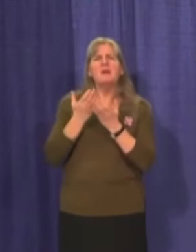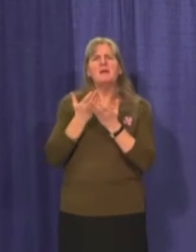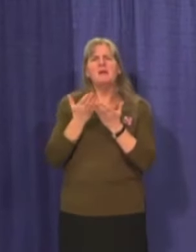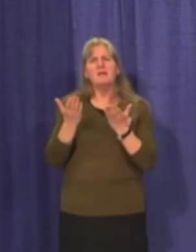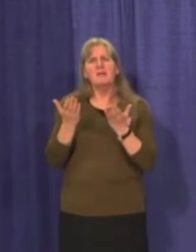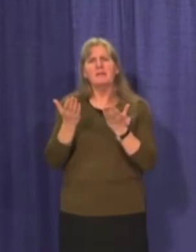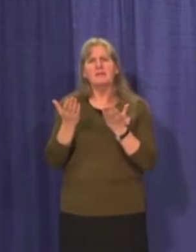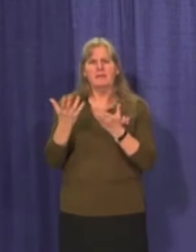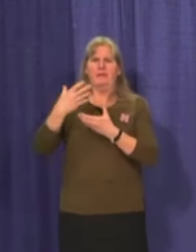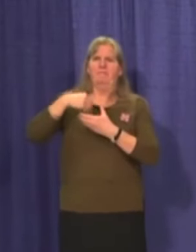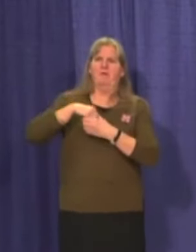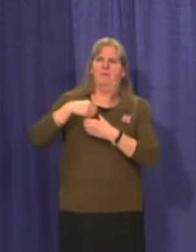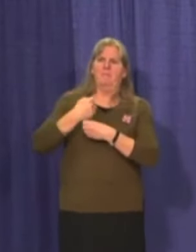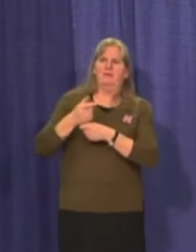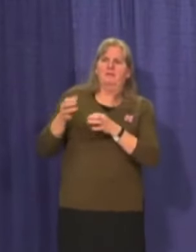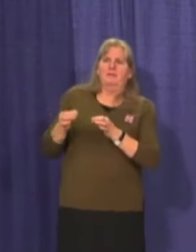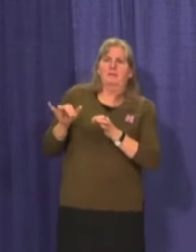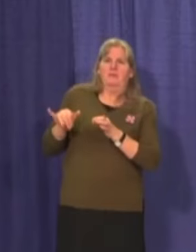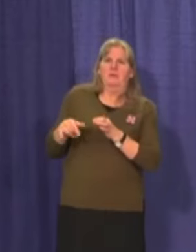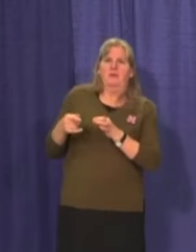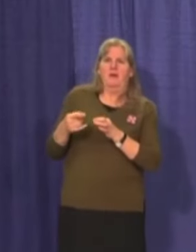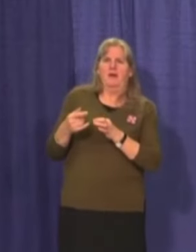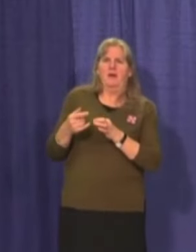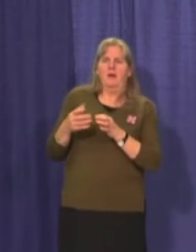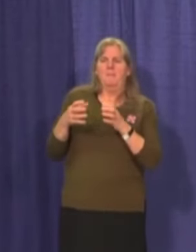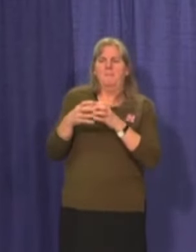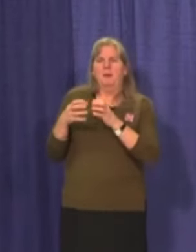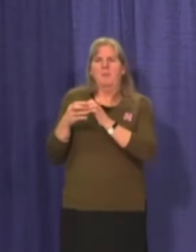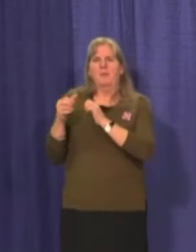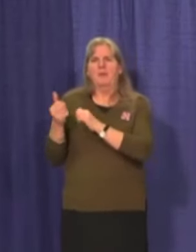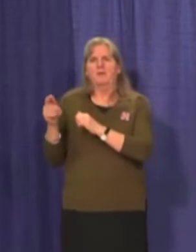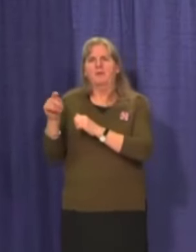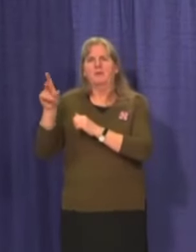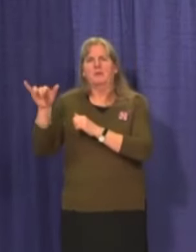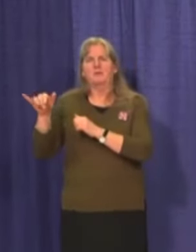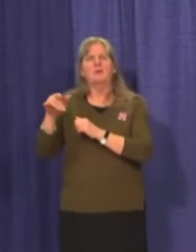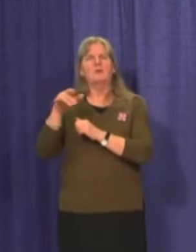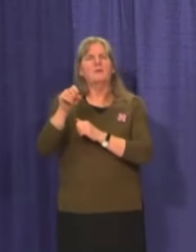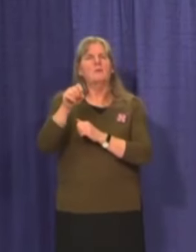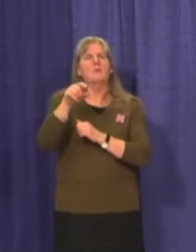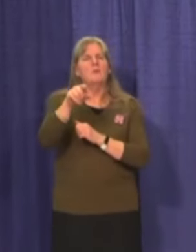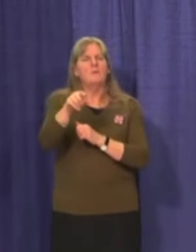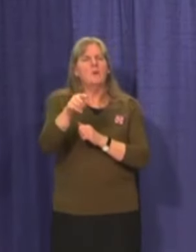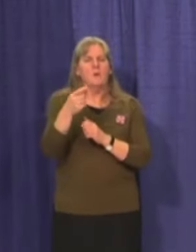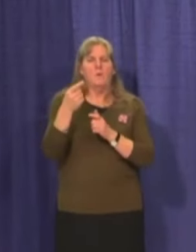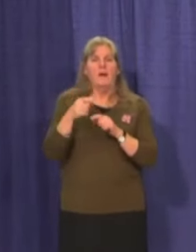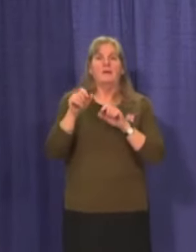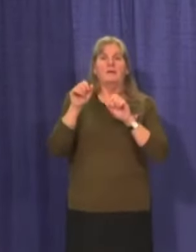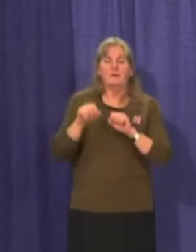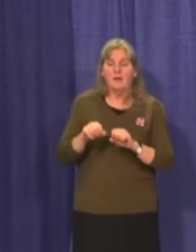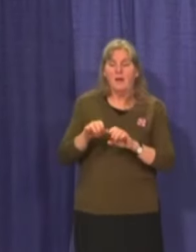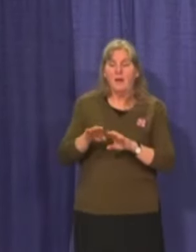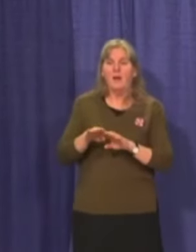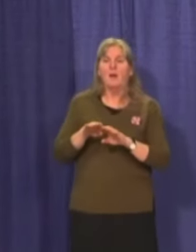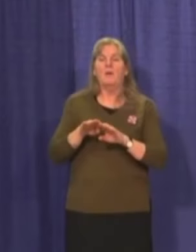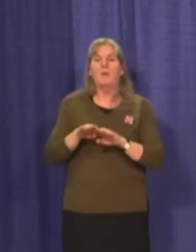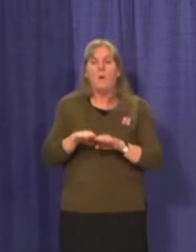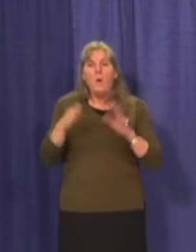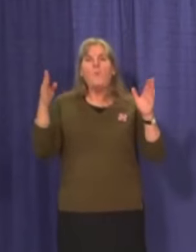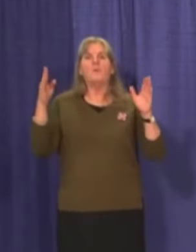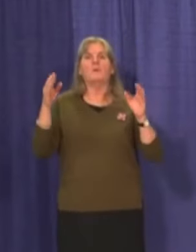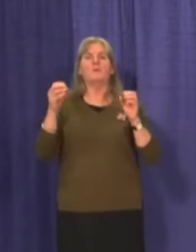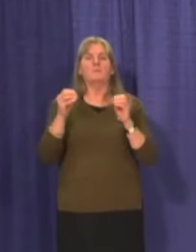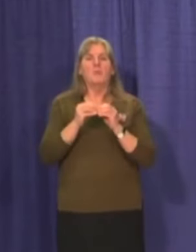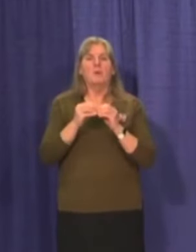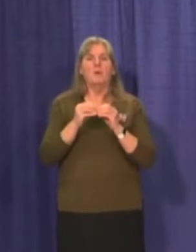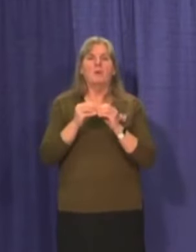at play here, of course. And it goes, goes back to the previous question of, you know, when, when can we lift public health measures? And, and